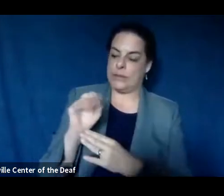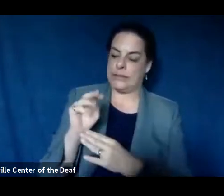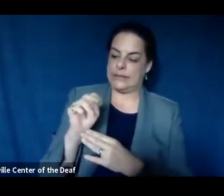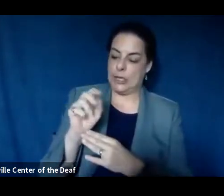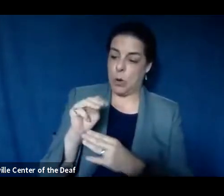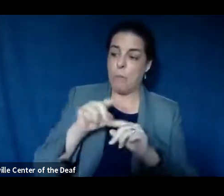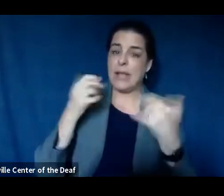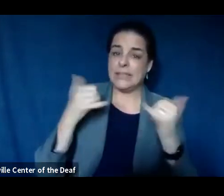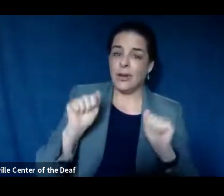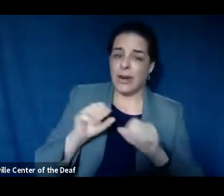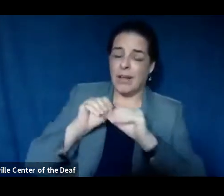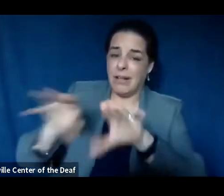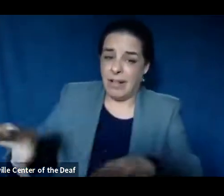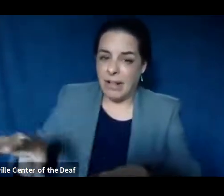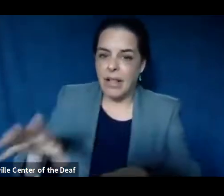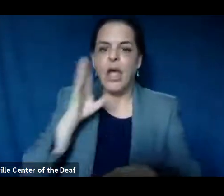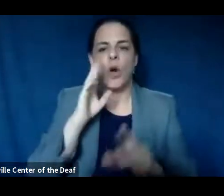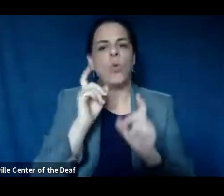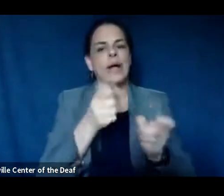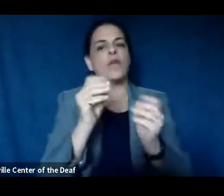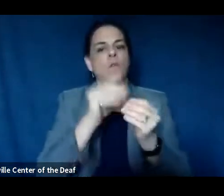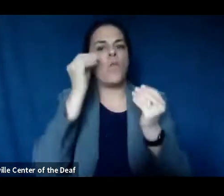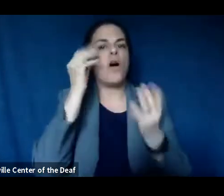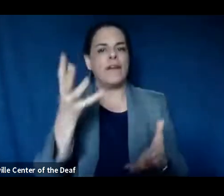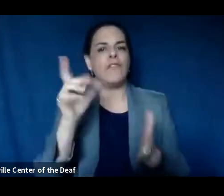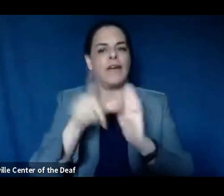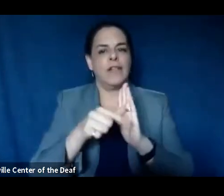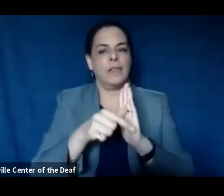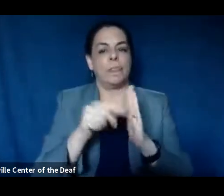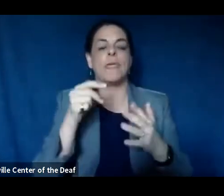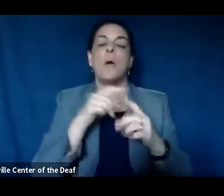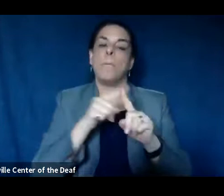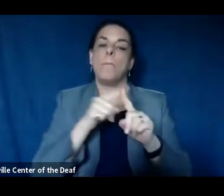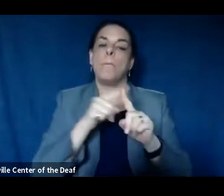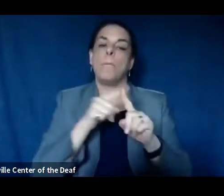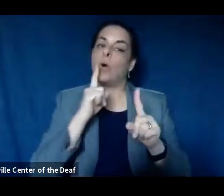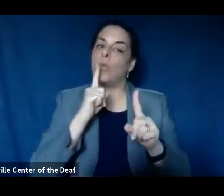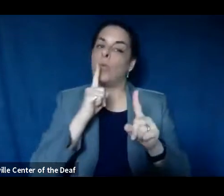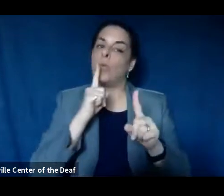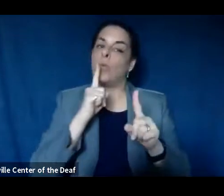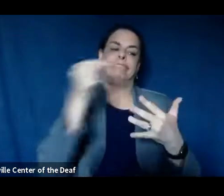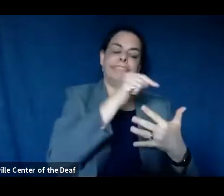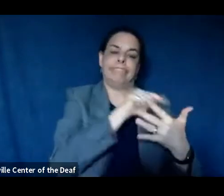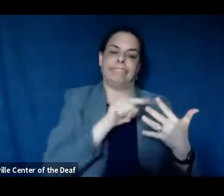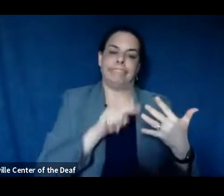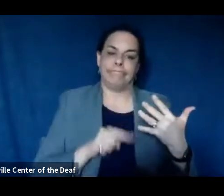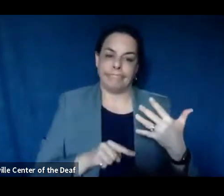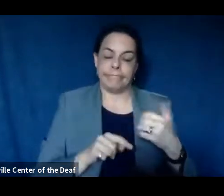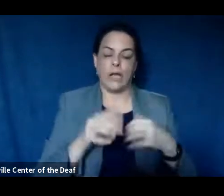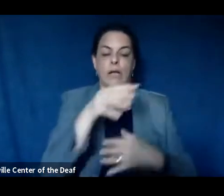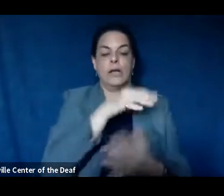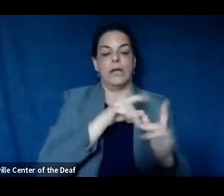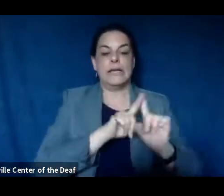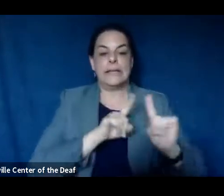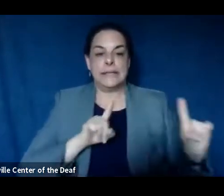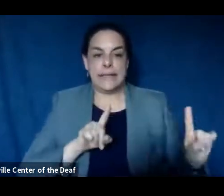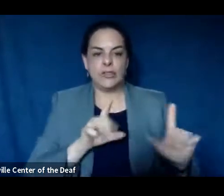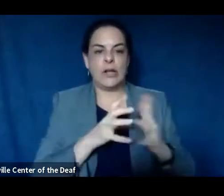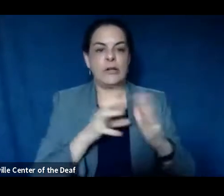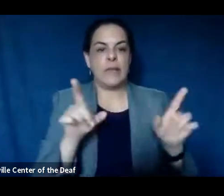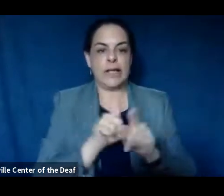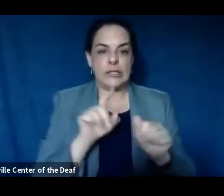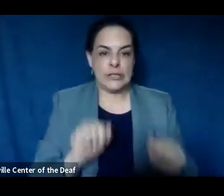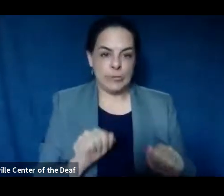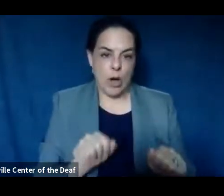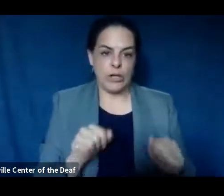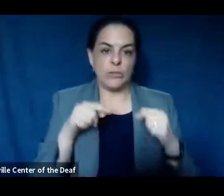information coming out about that, which kind of goes back to those five core principles and trying to continue social distancing as much as we can